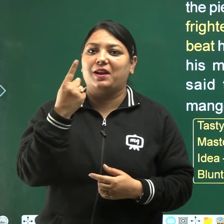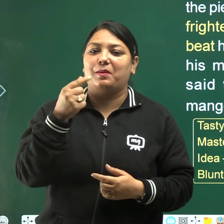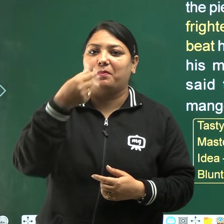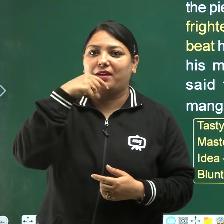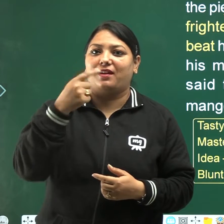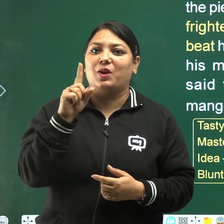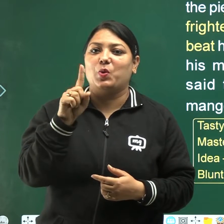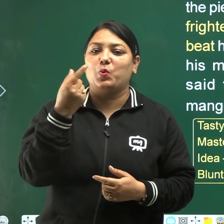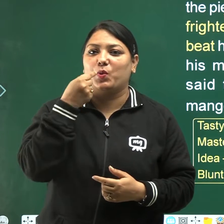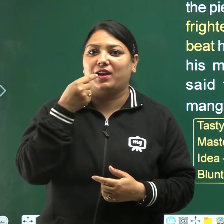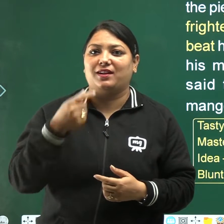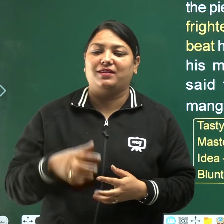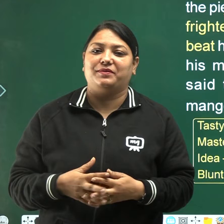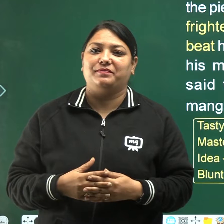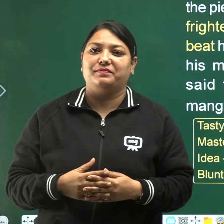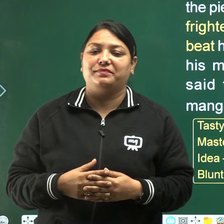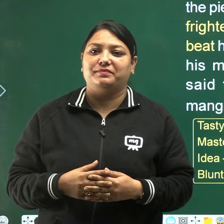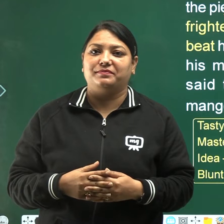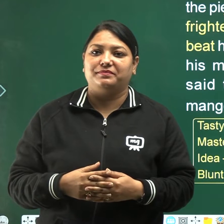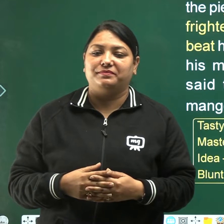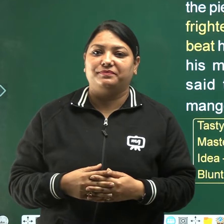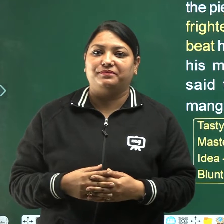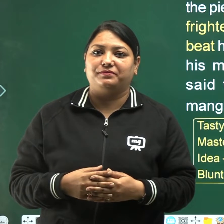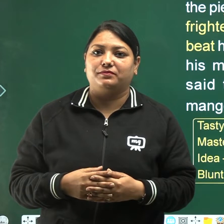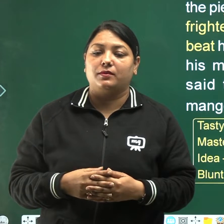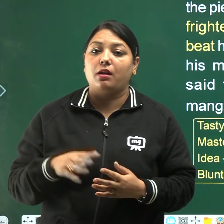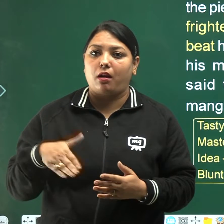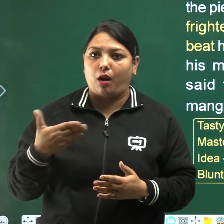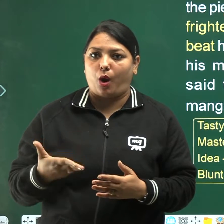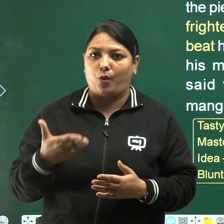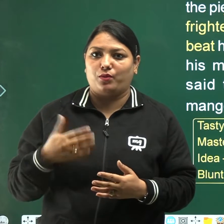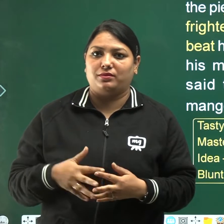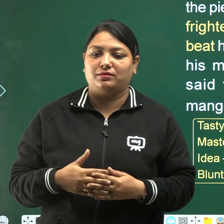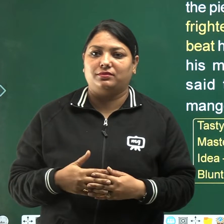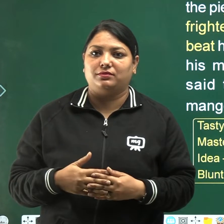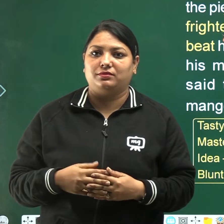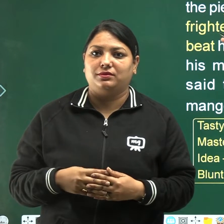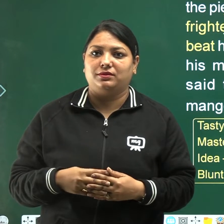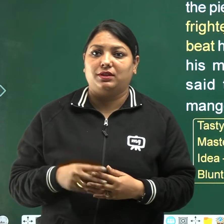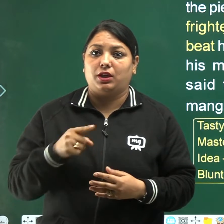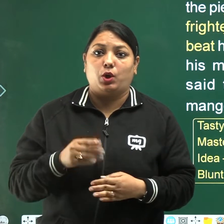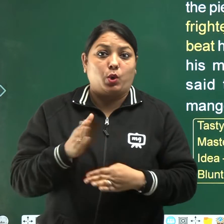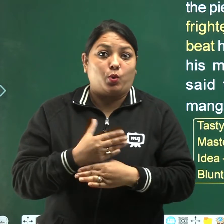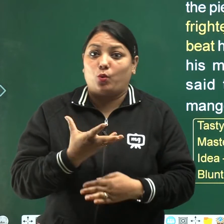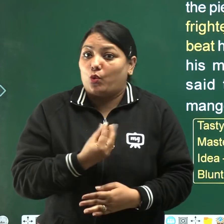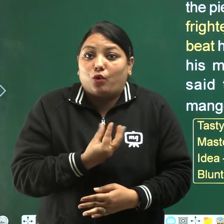now he was frightened